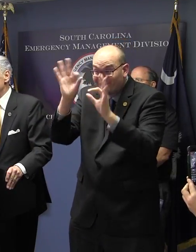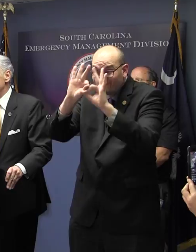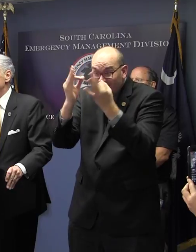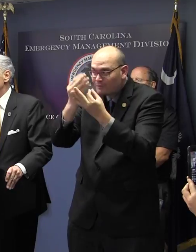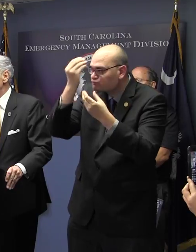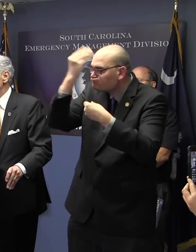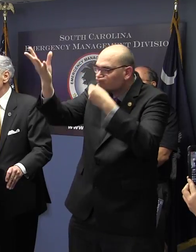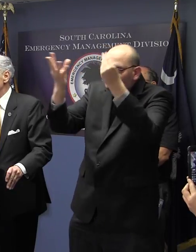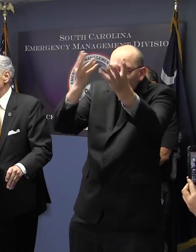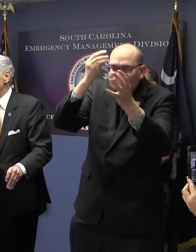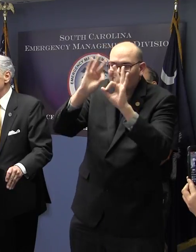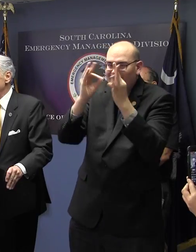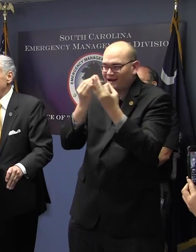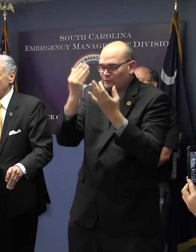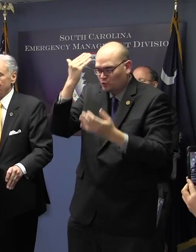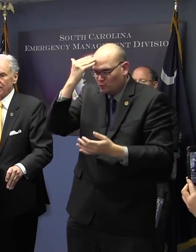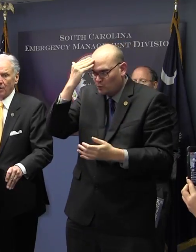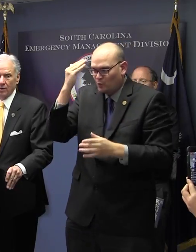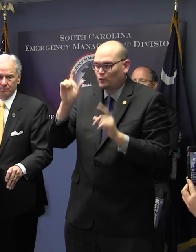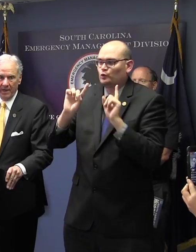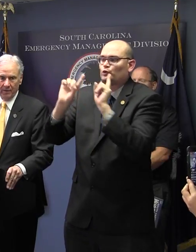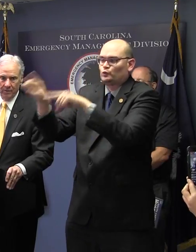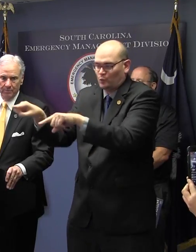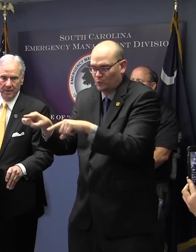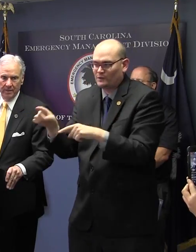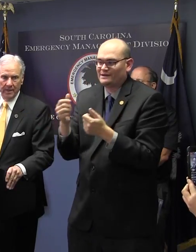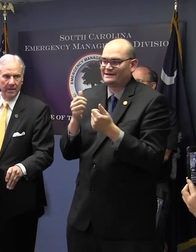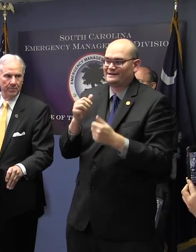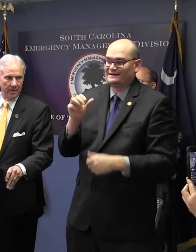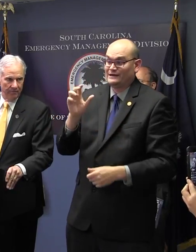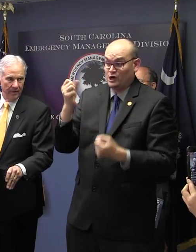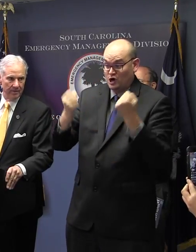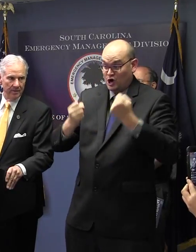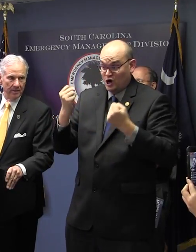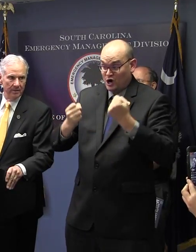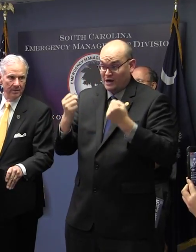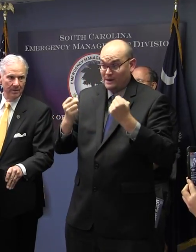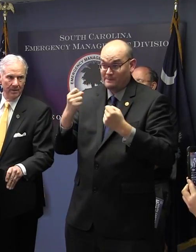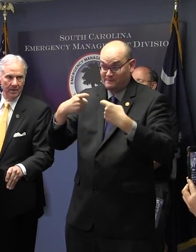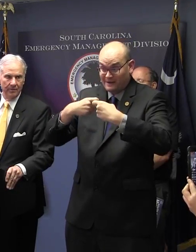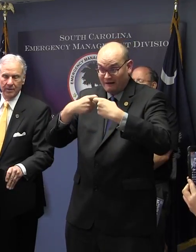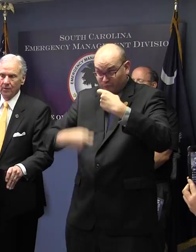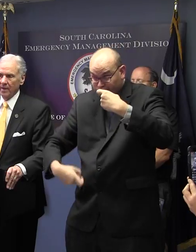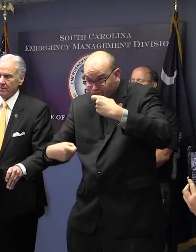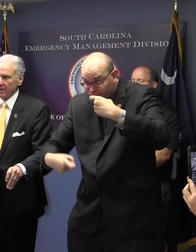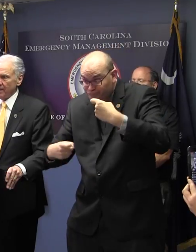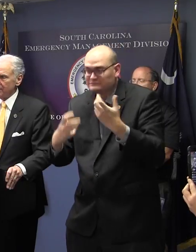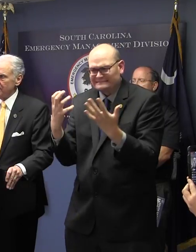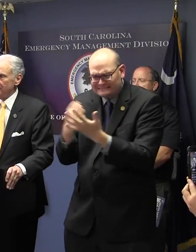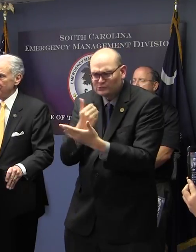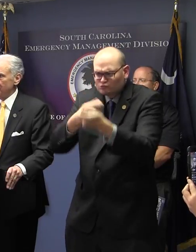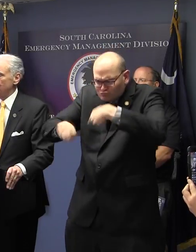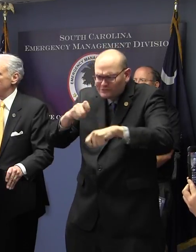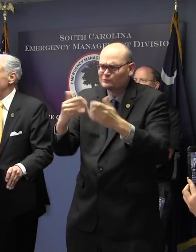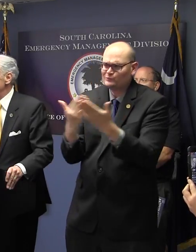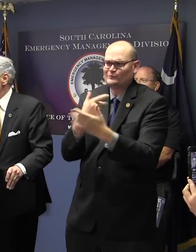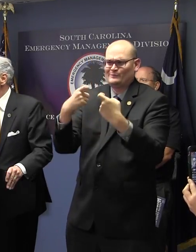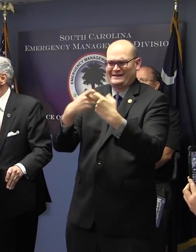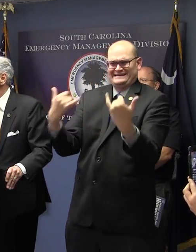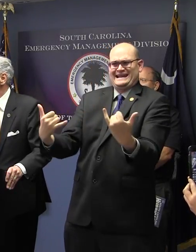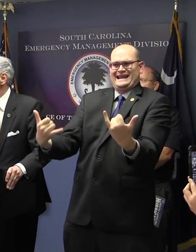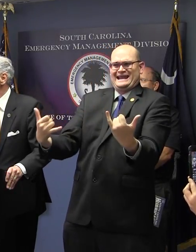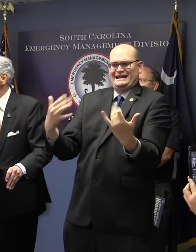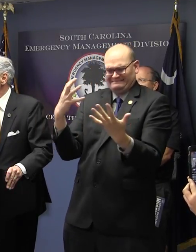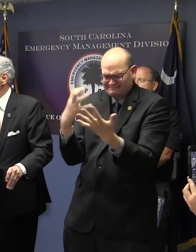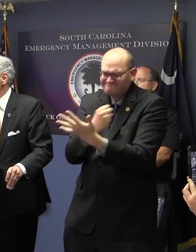arrangements to go someplace. If your car's battery's been dead, better fix it. If you don't have gas in your vehicle, better